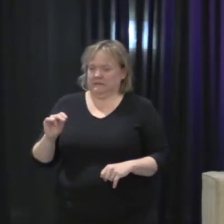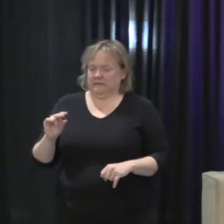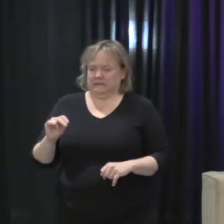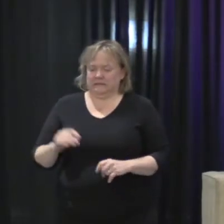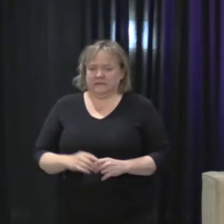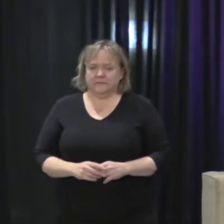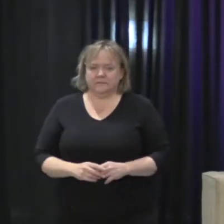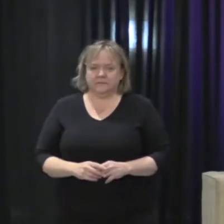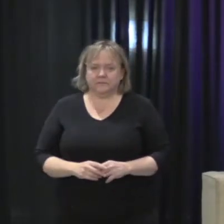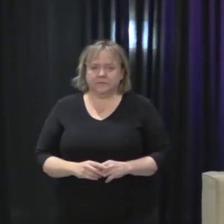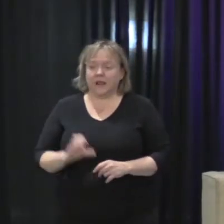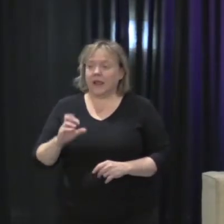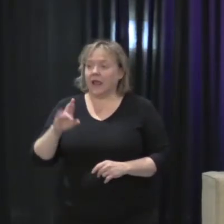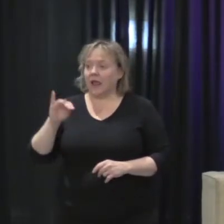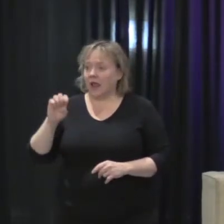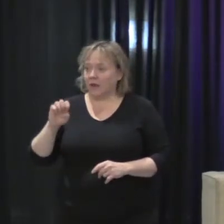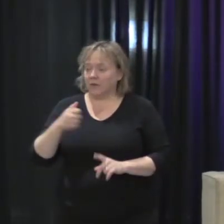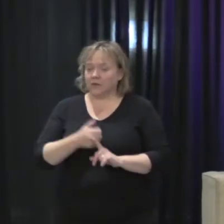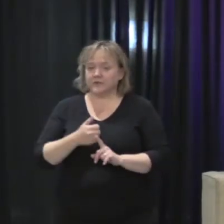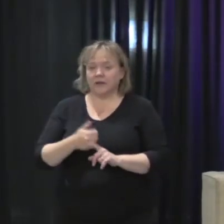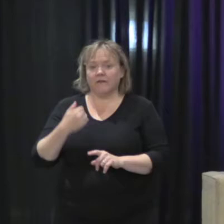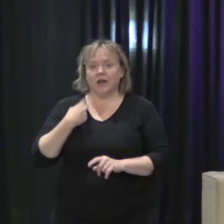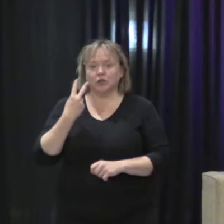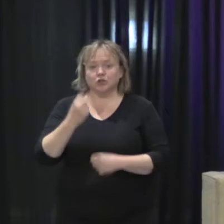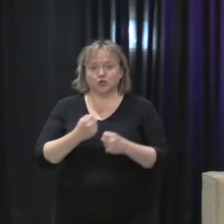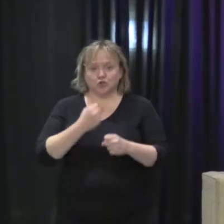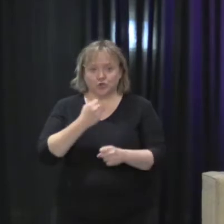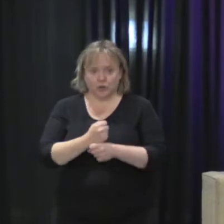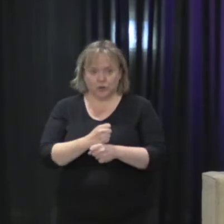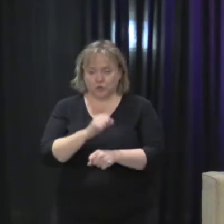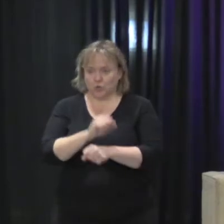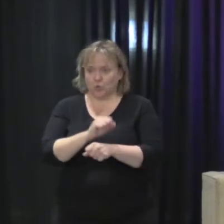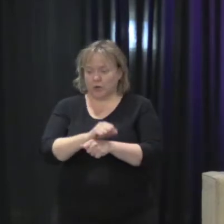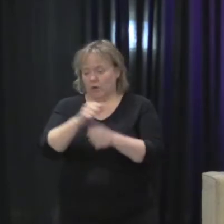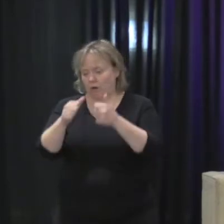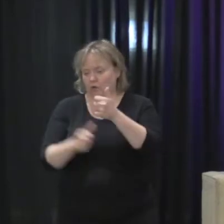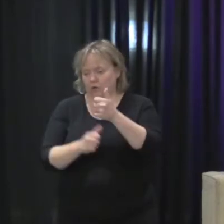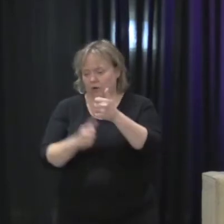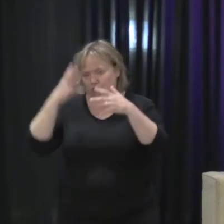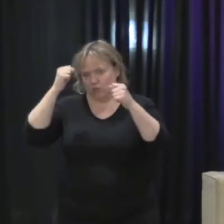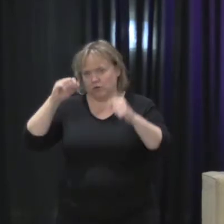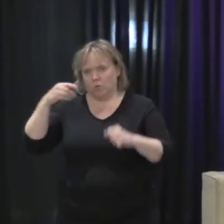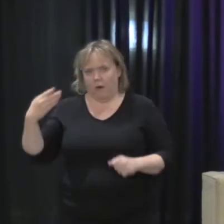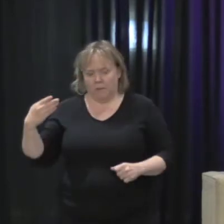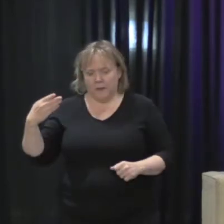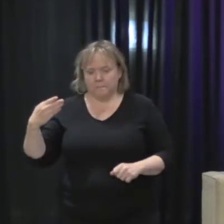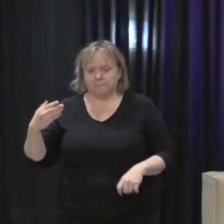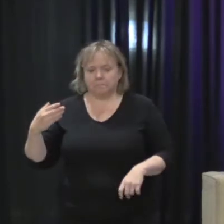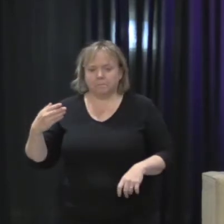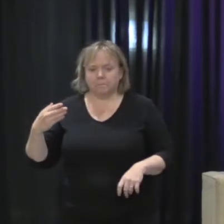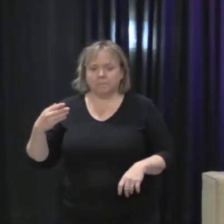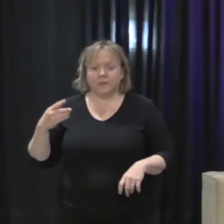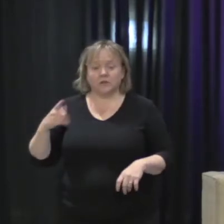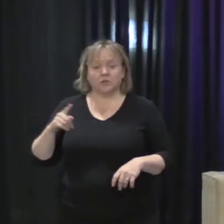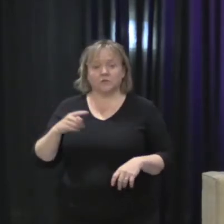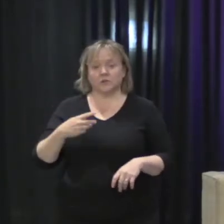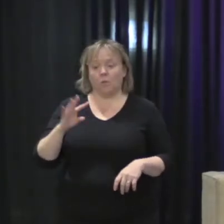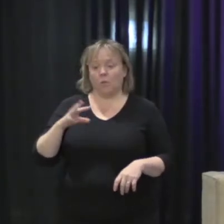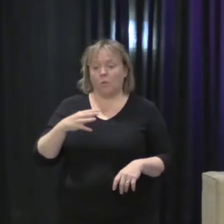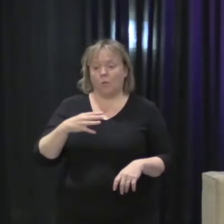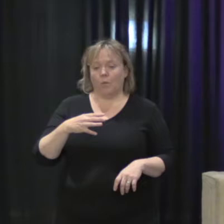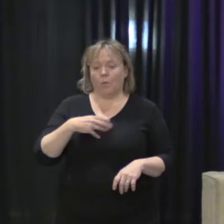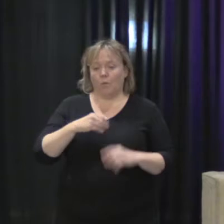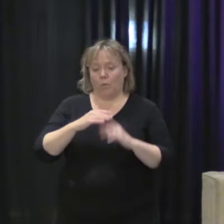Carrie served a two-year term in the Obama administration, where she served as the White House advisor